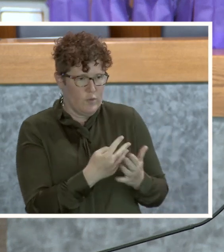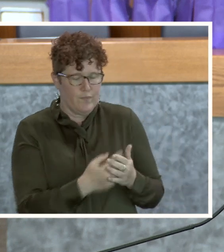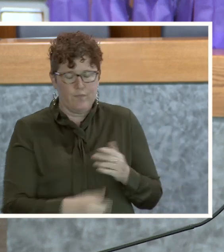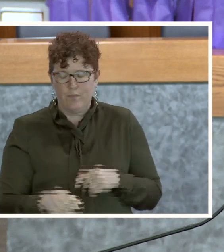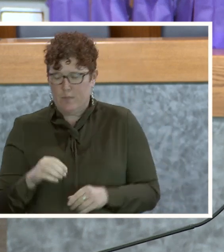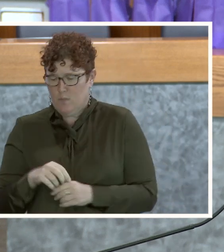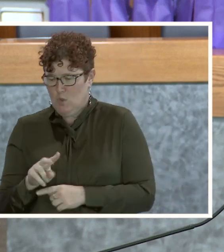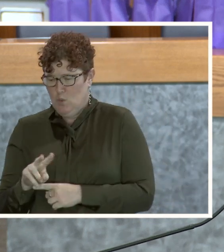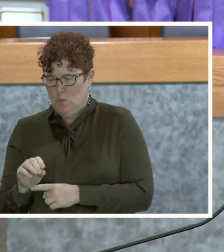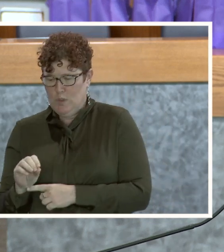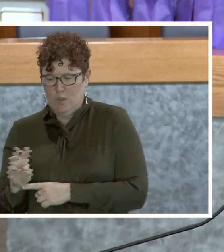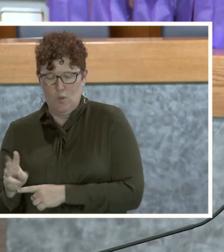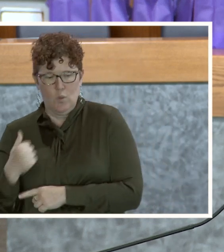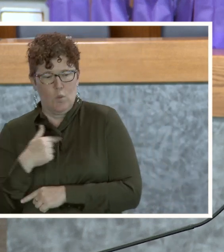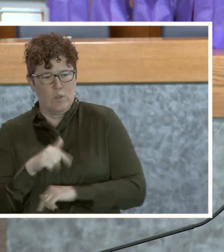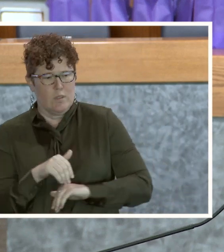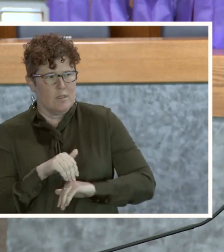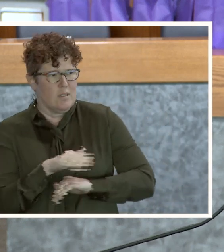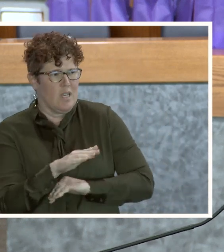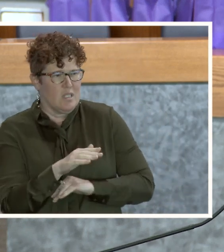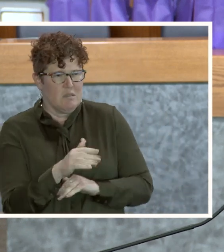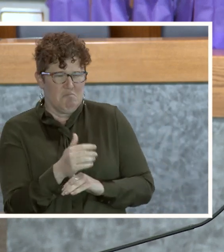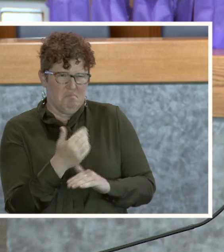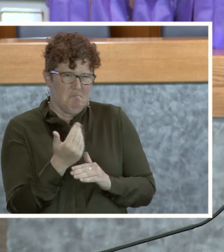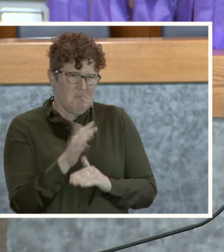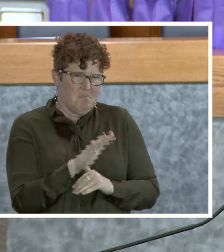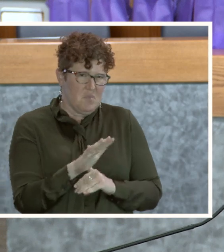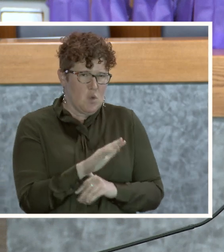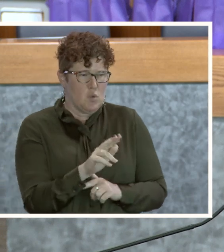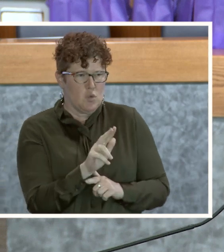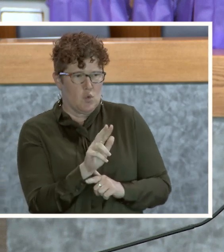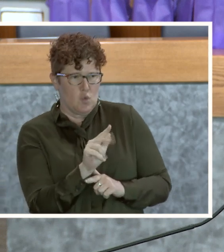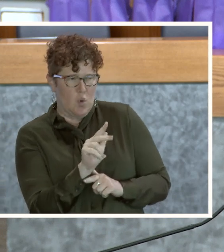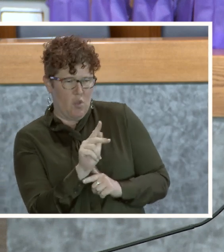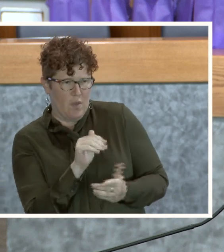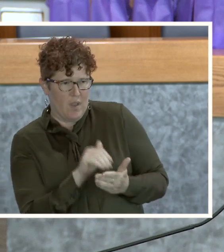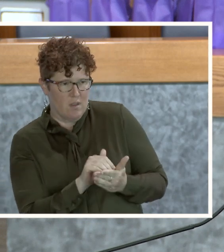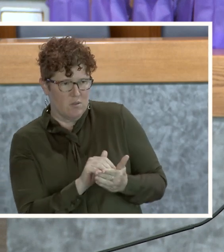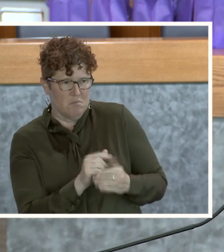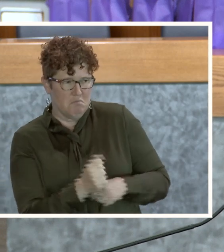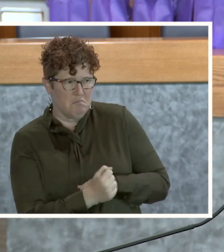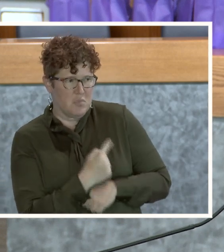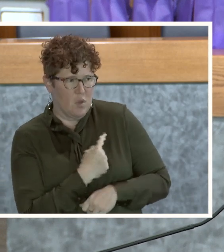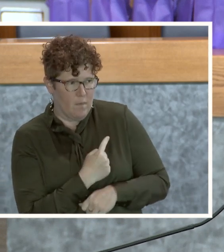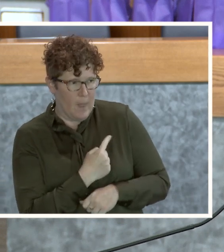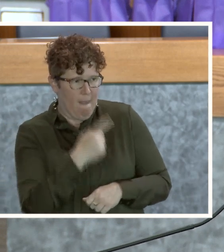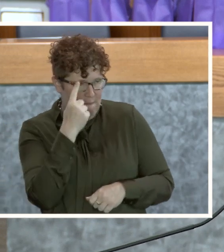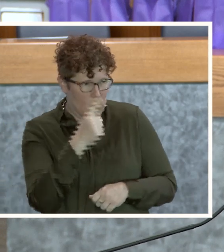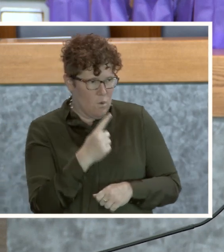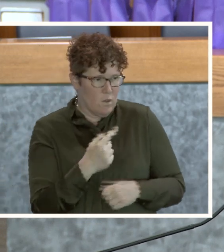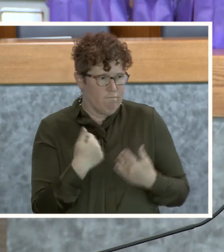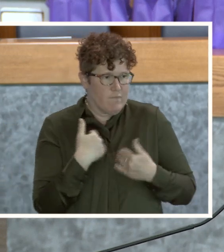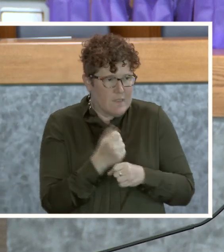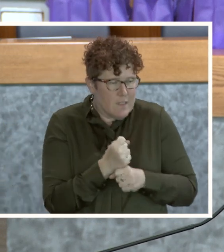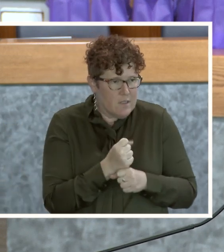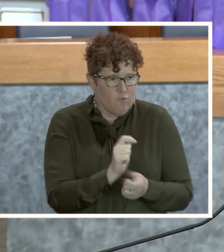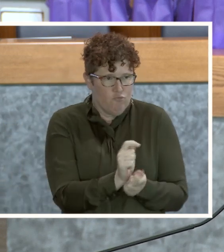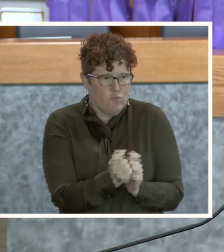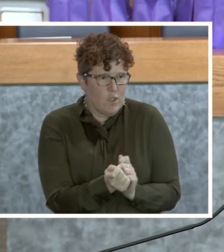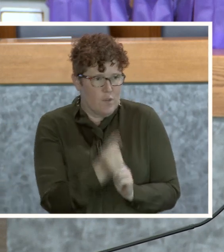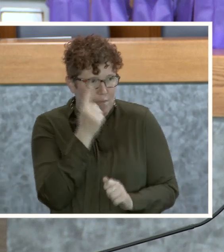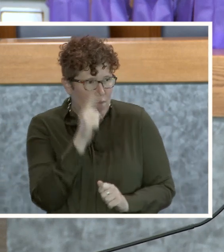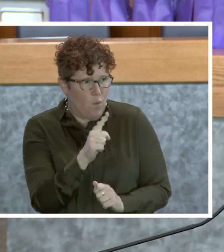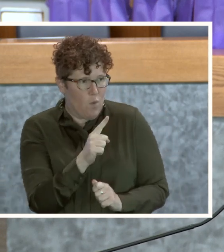that year, we sent out just under 23,000 notifications on custody status changes for